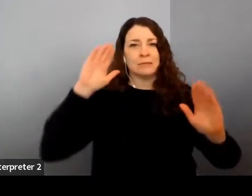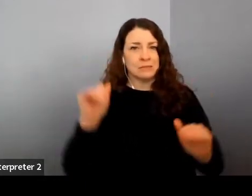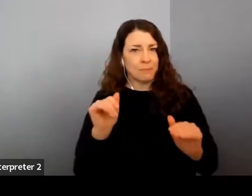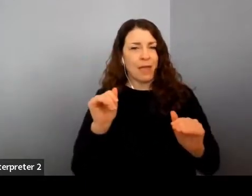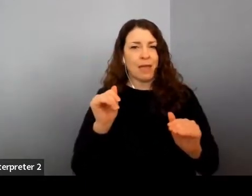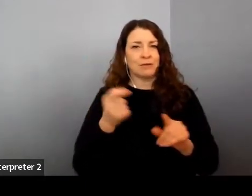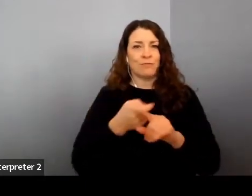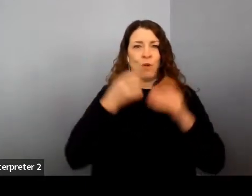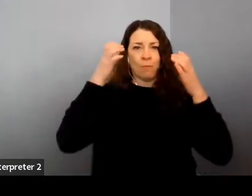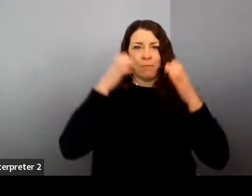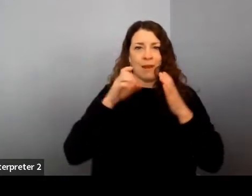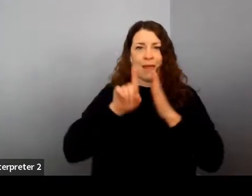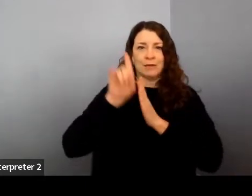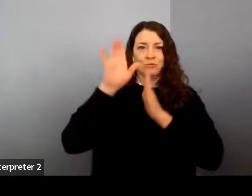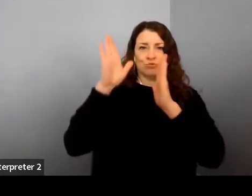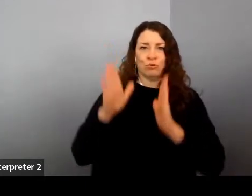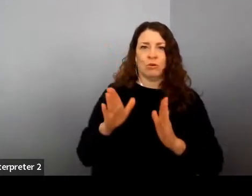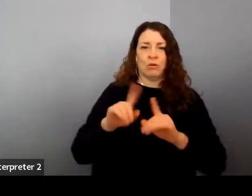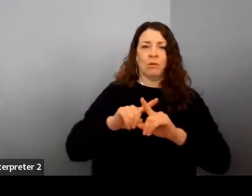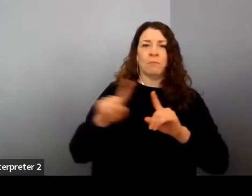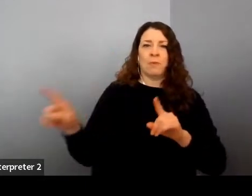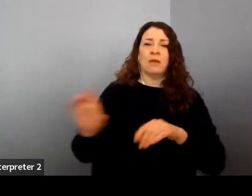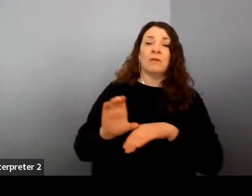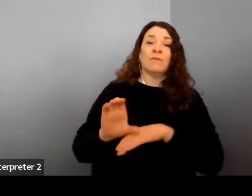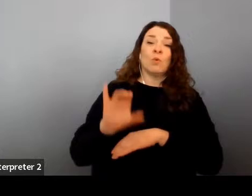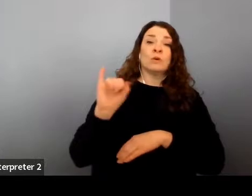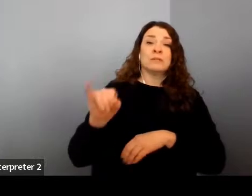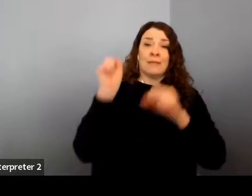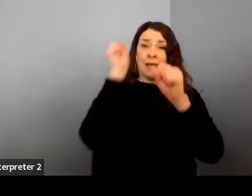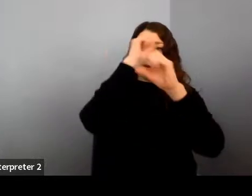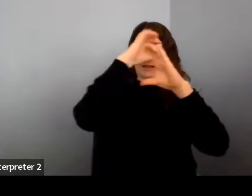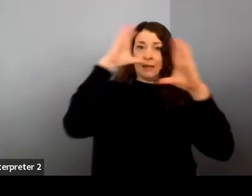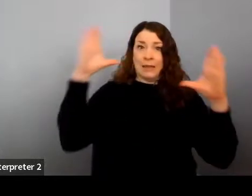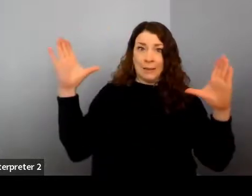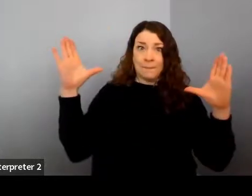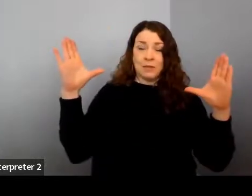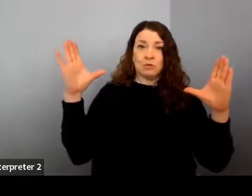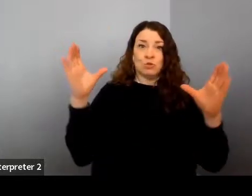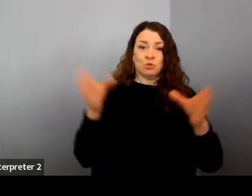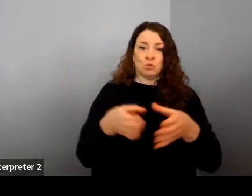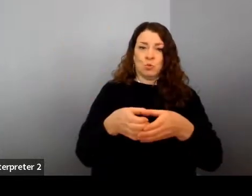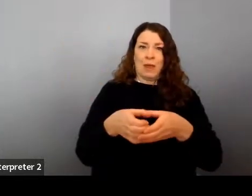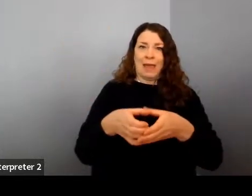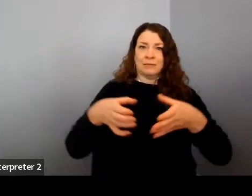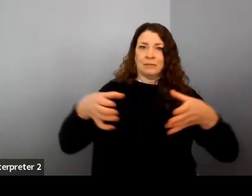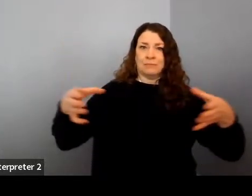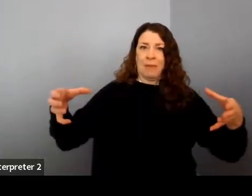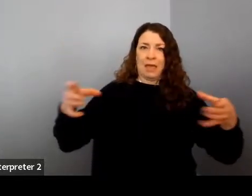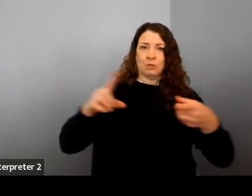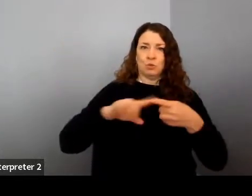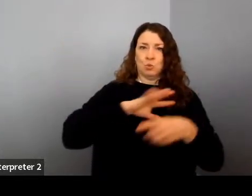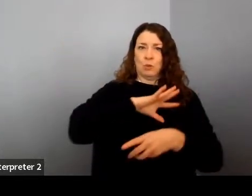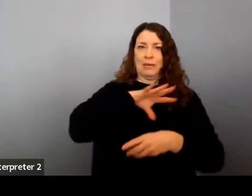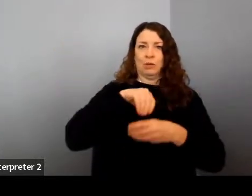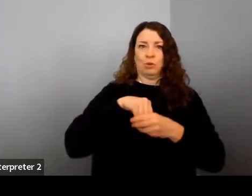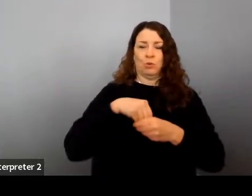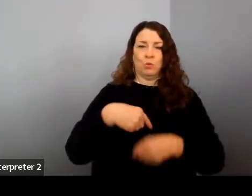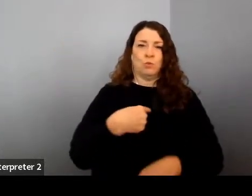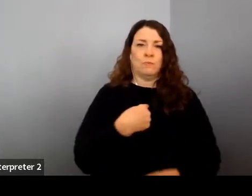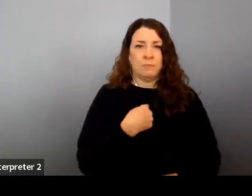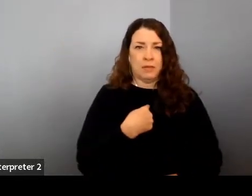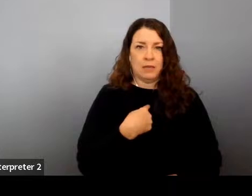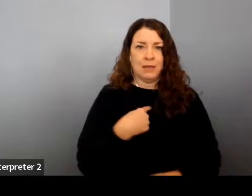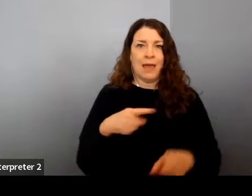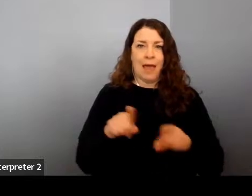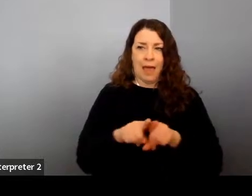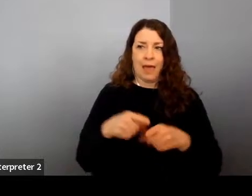like, but rather forcing that image to expand, to include me as I am. And that was something that was particularly important